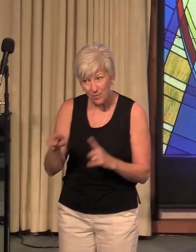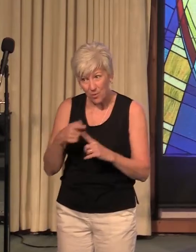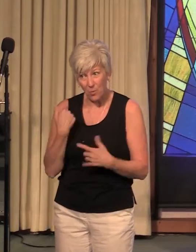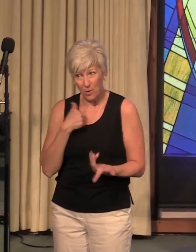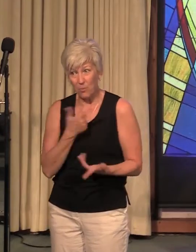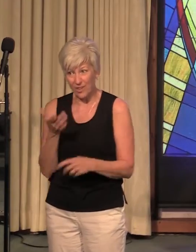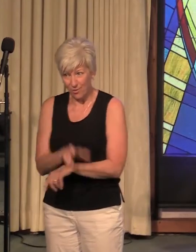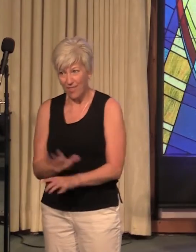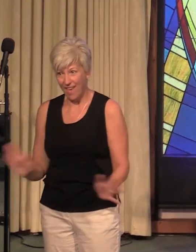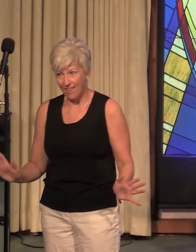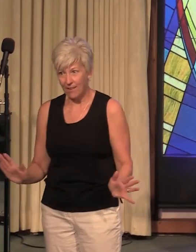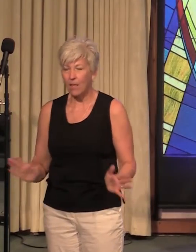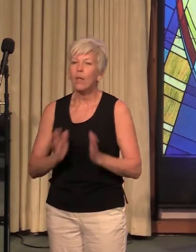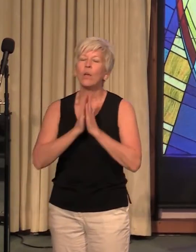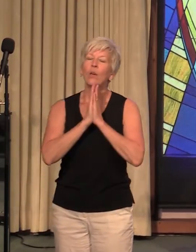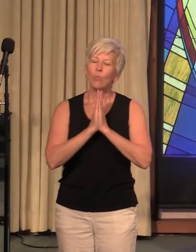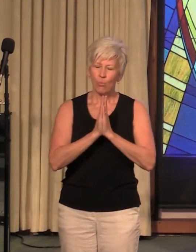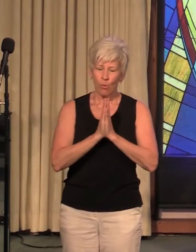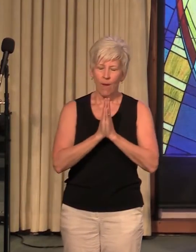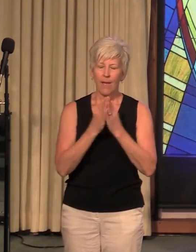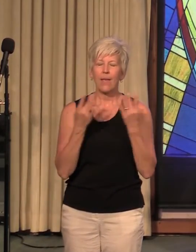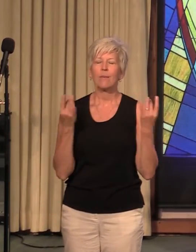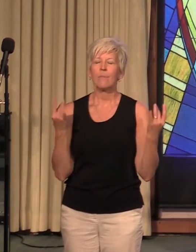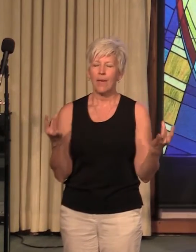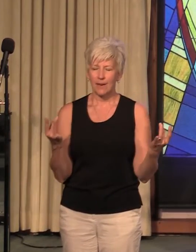pray and meditate regularly